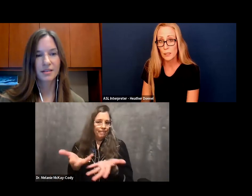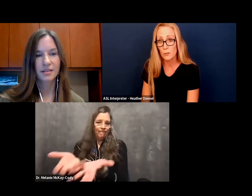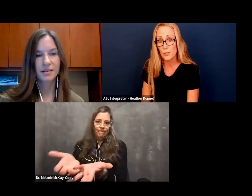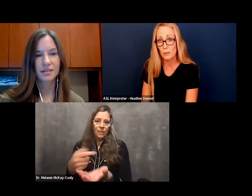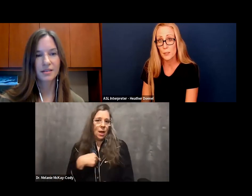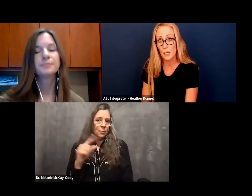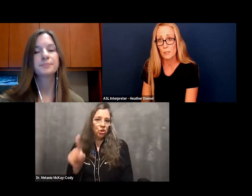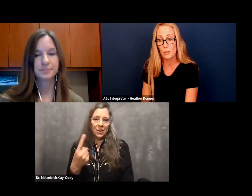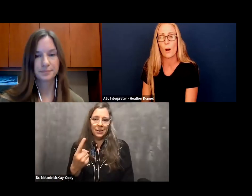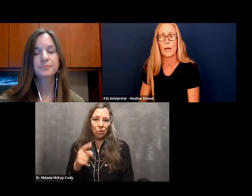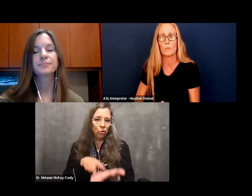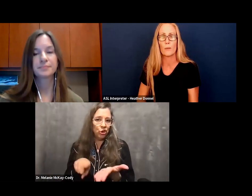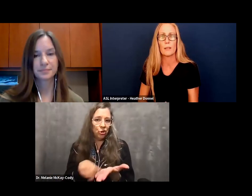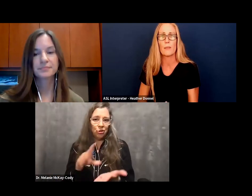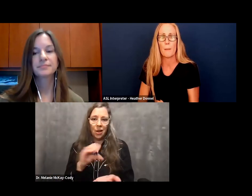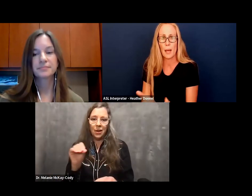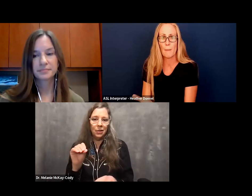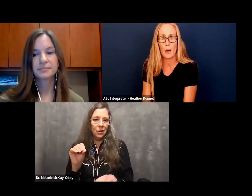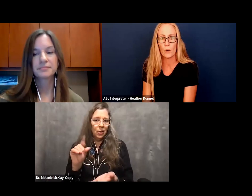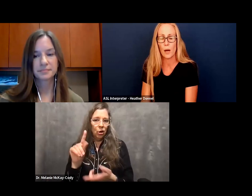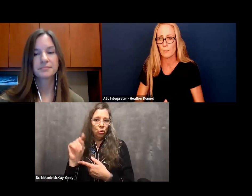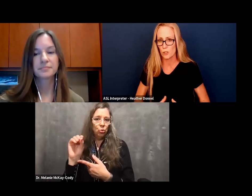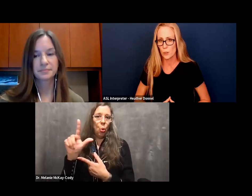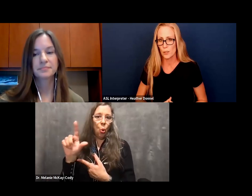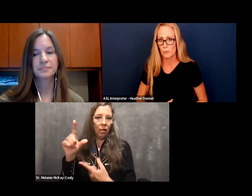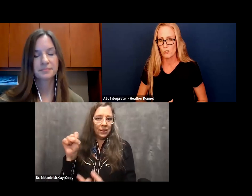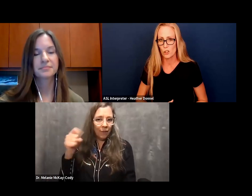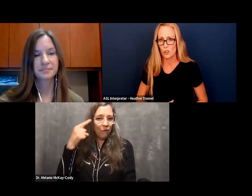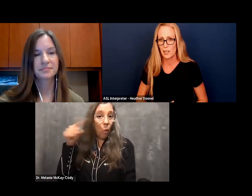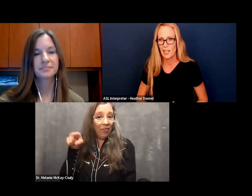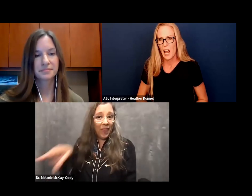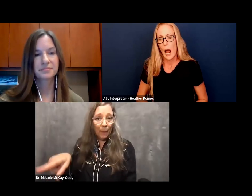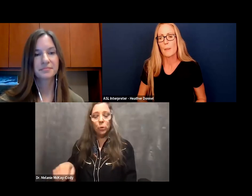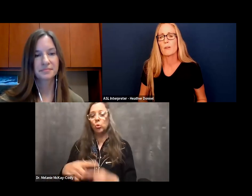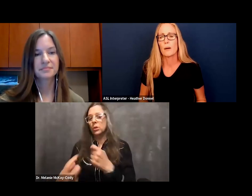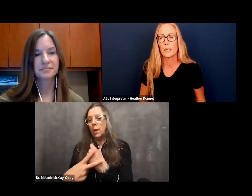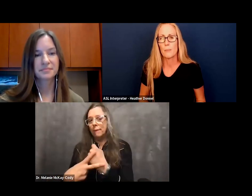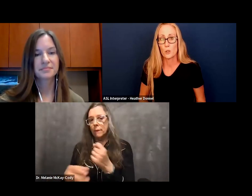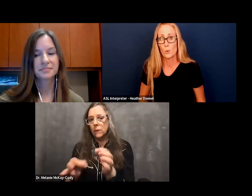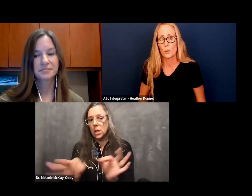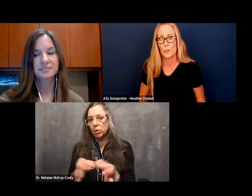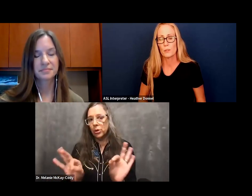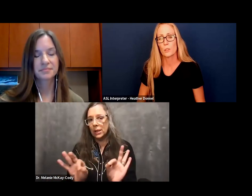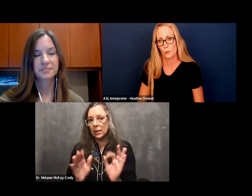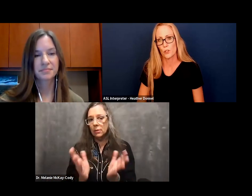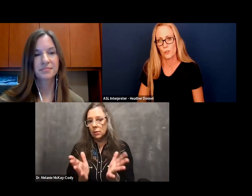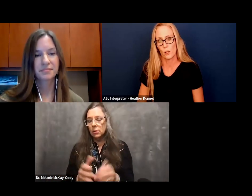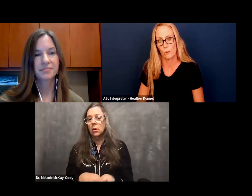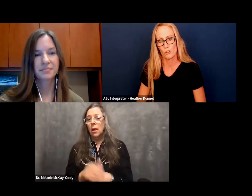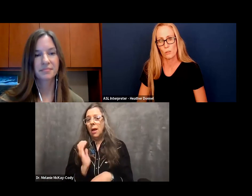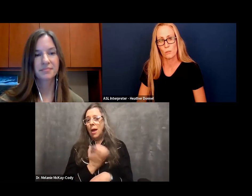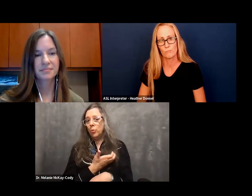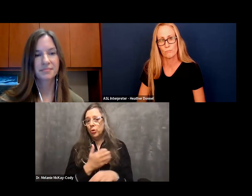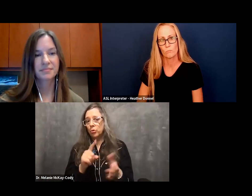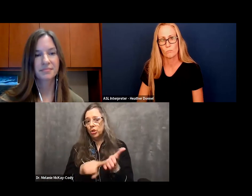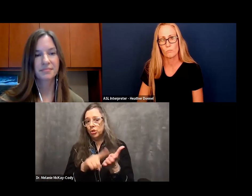shared publicly. They're sacred signs. So I am giving them that power. I'm just doing the research. I'm providing them the tools to preserve their